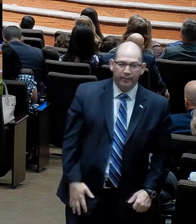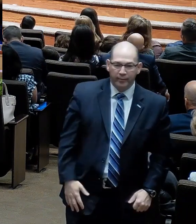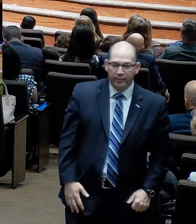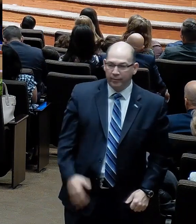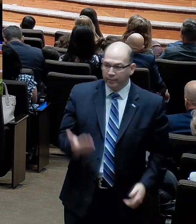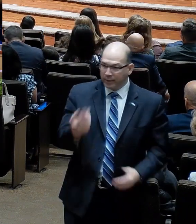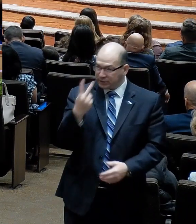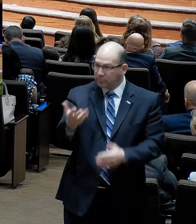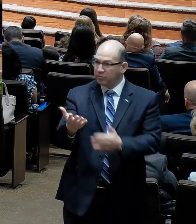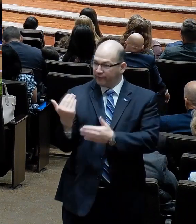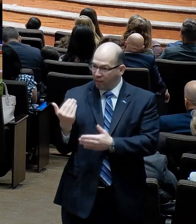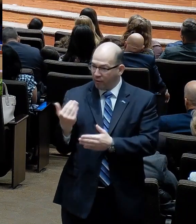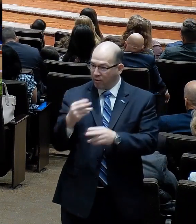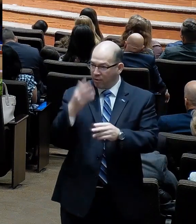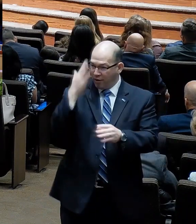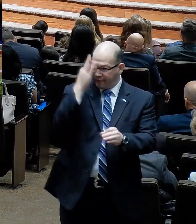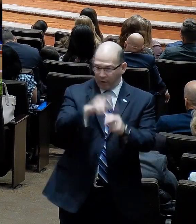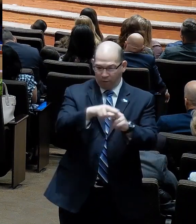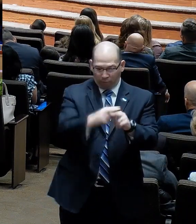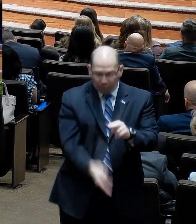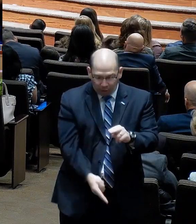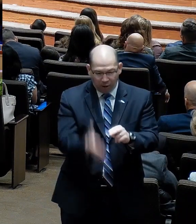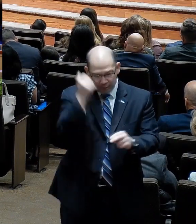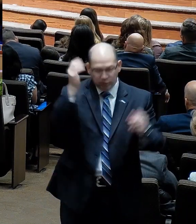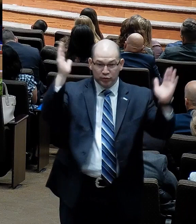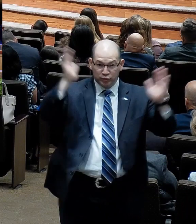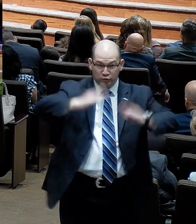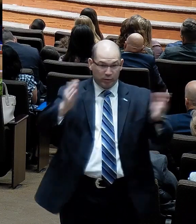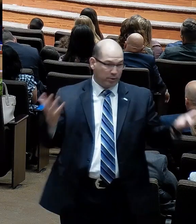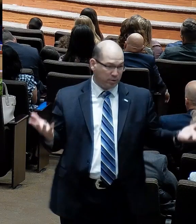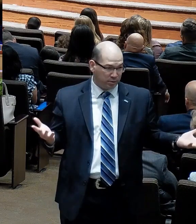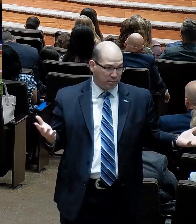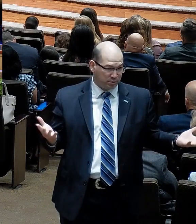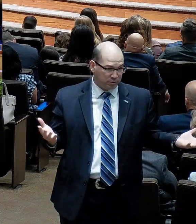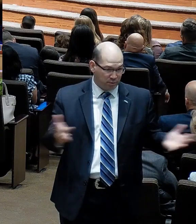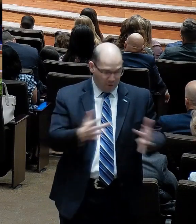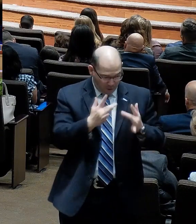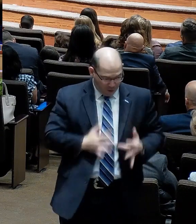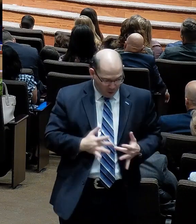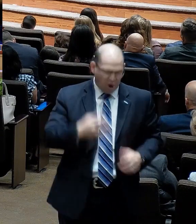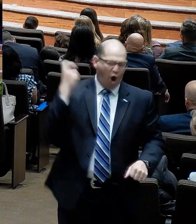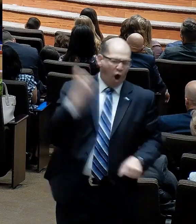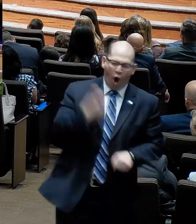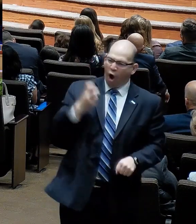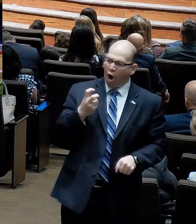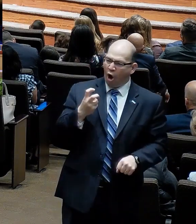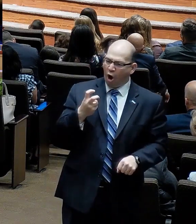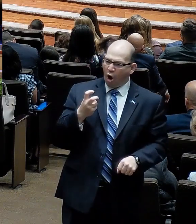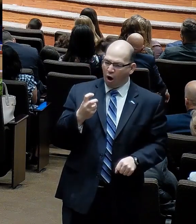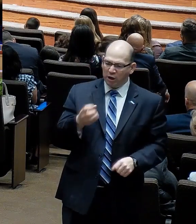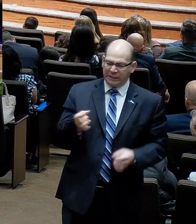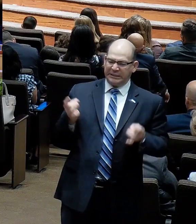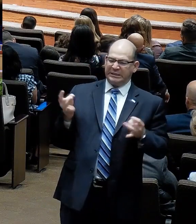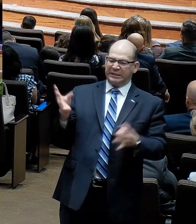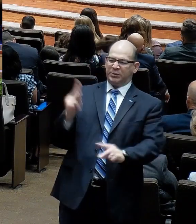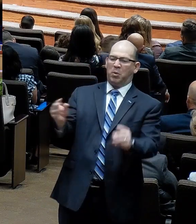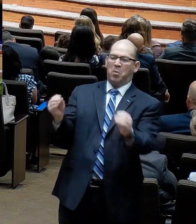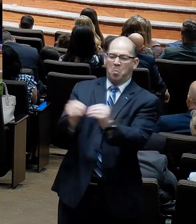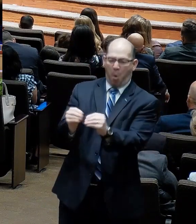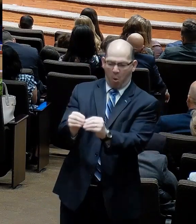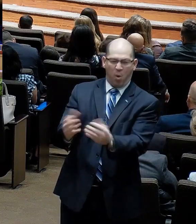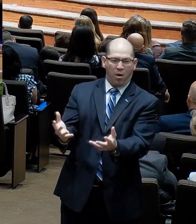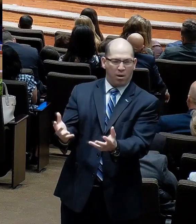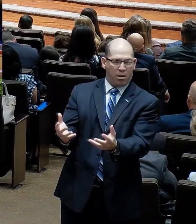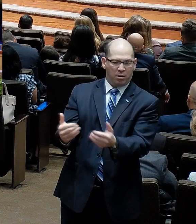faith, harden your heart, lessen your love for people around you. They isolate and dishonor your God. You've seen people walk through a